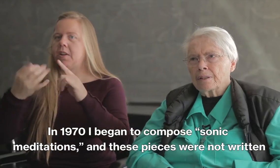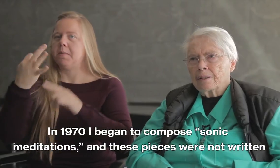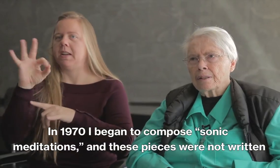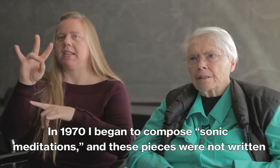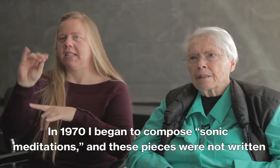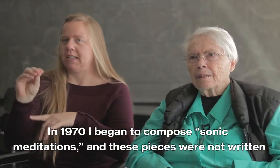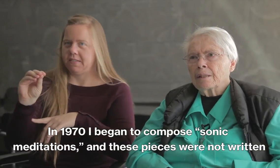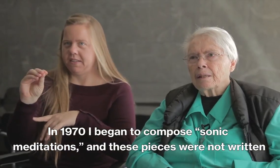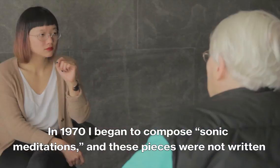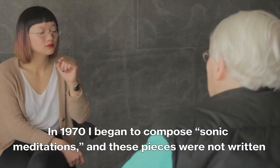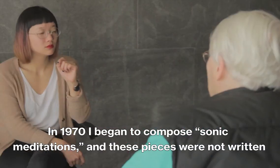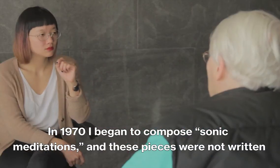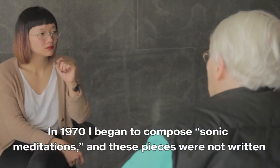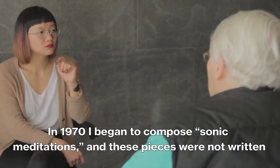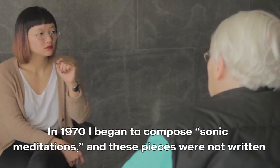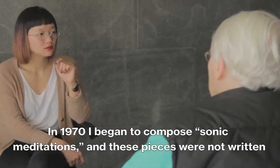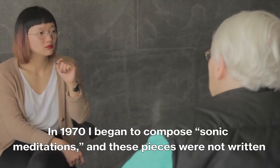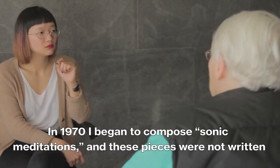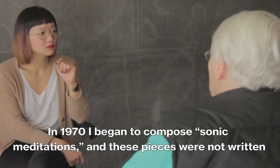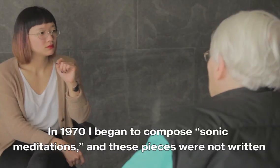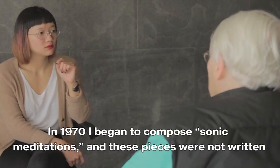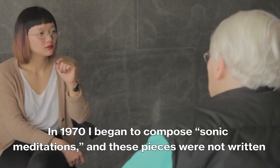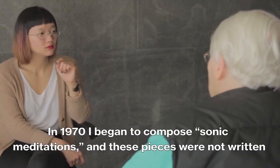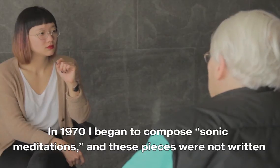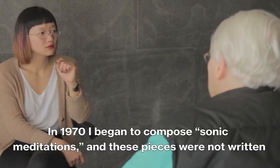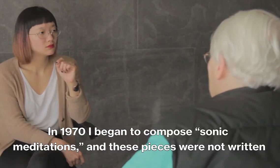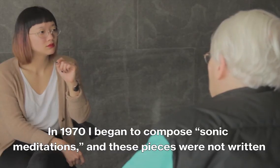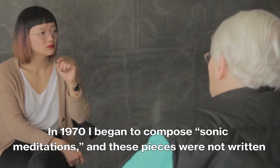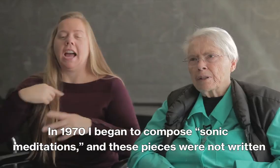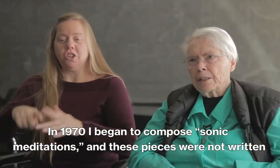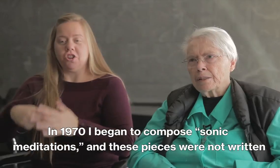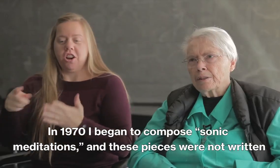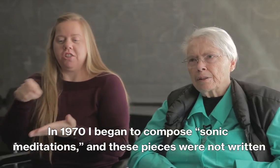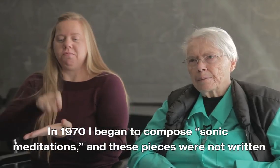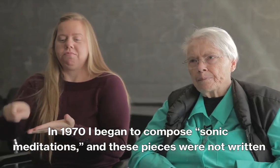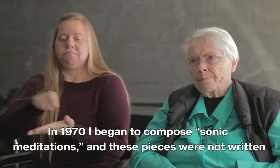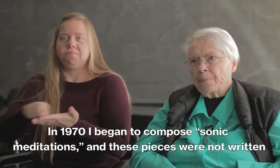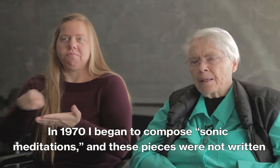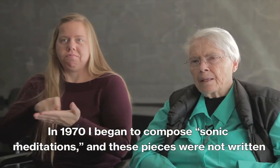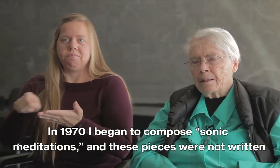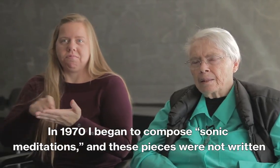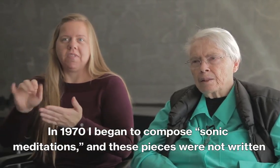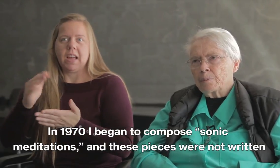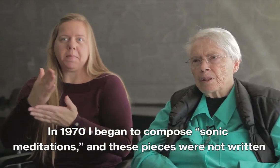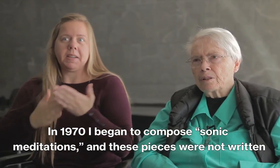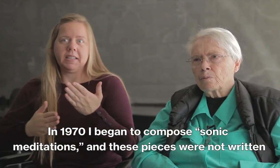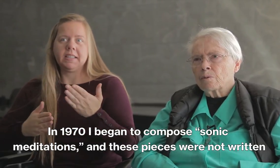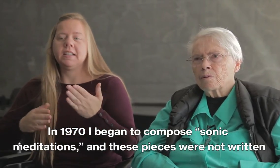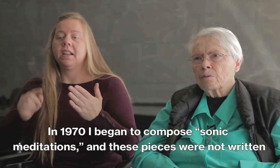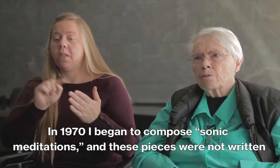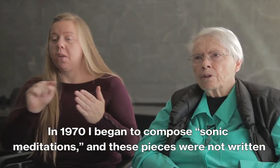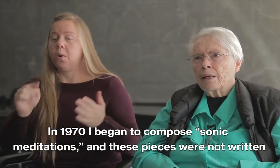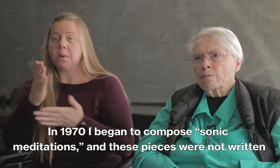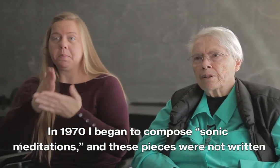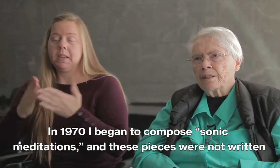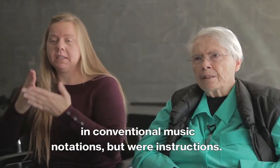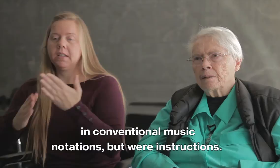I began to compose sonic meditations. And these pieces were not written in